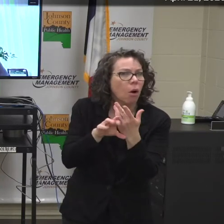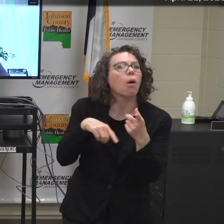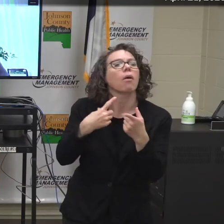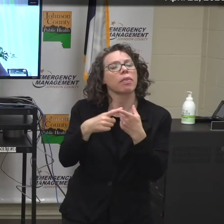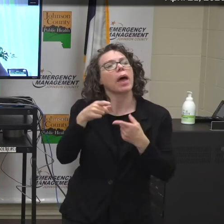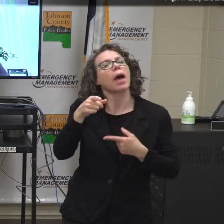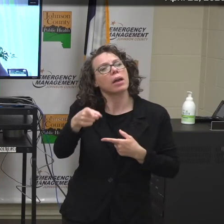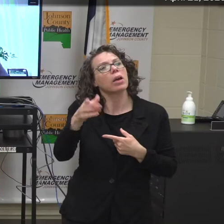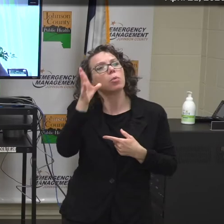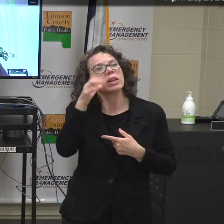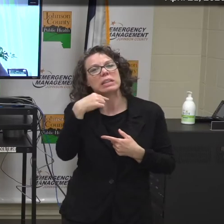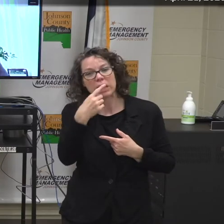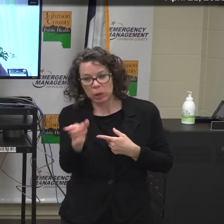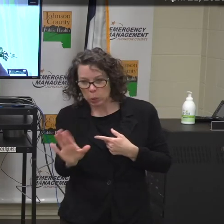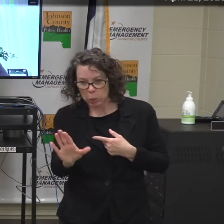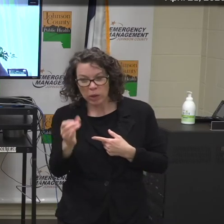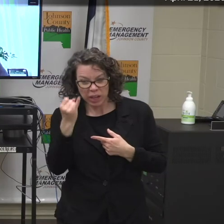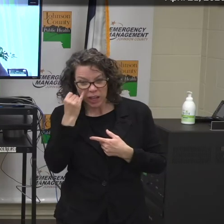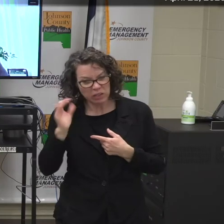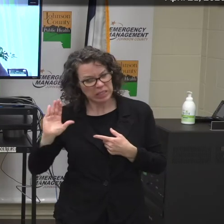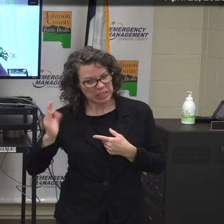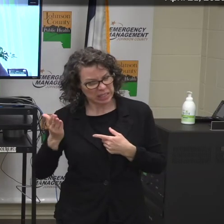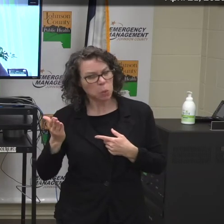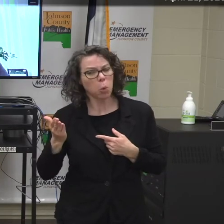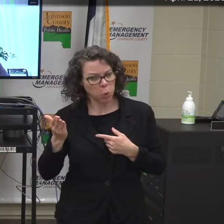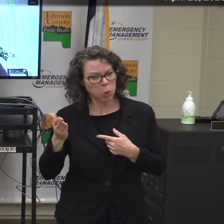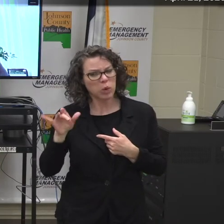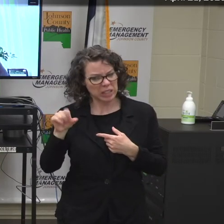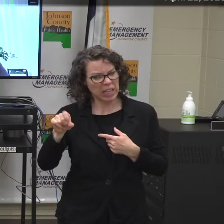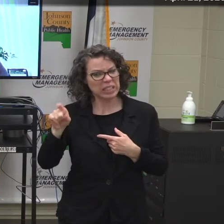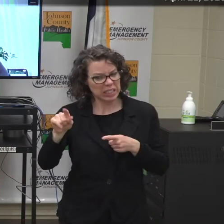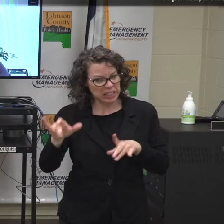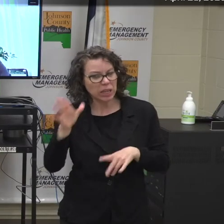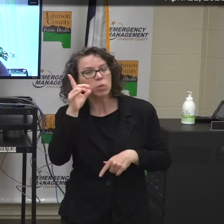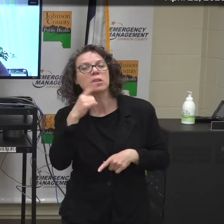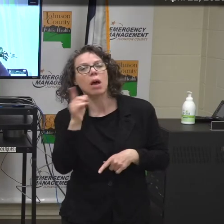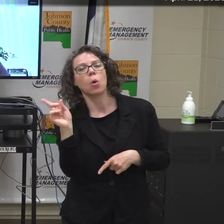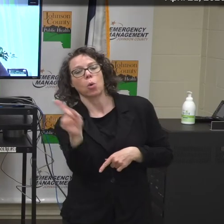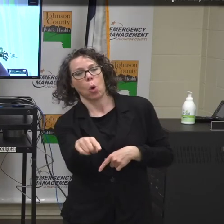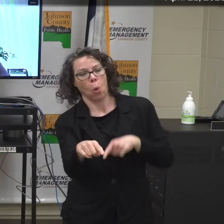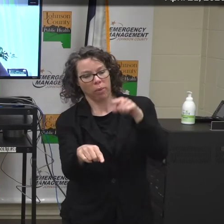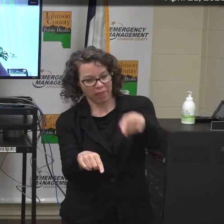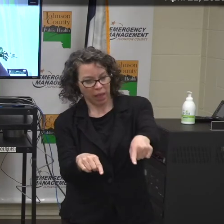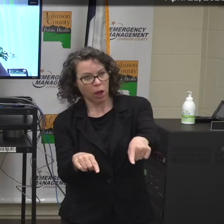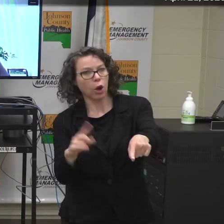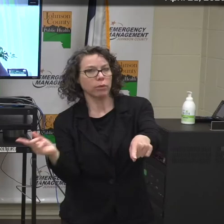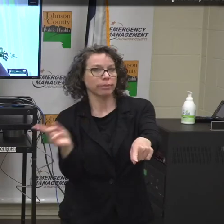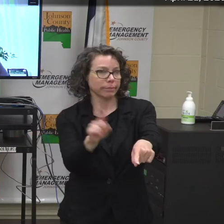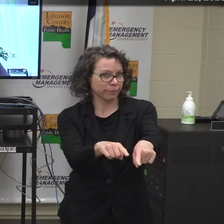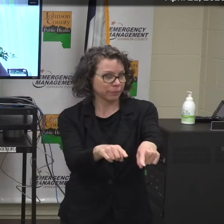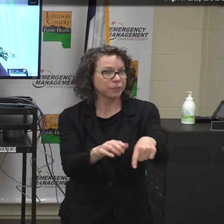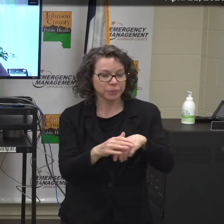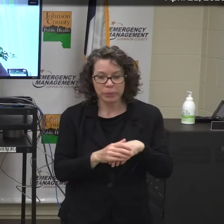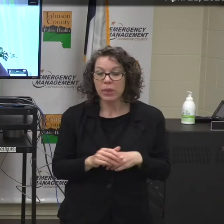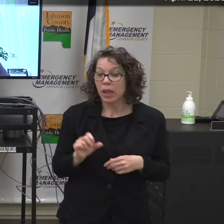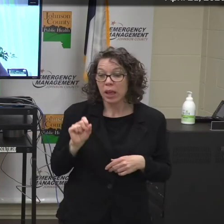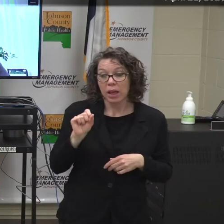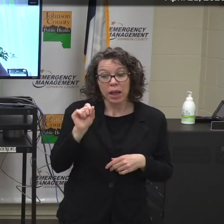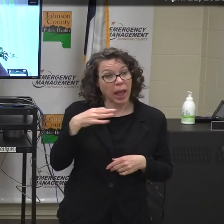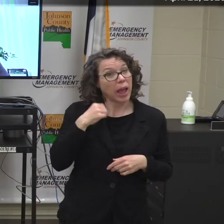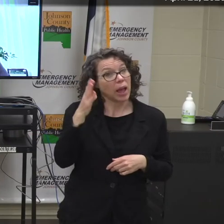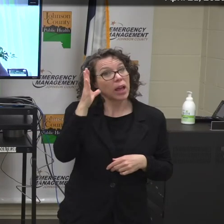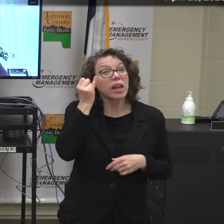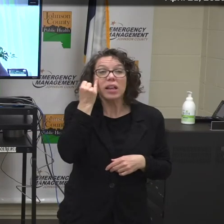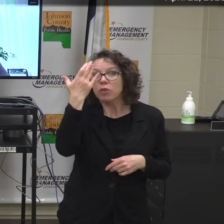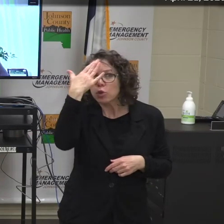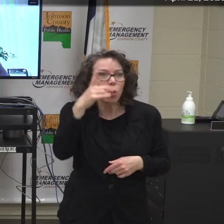And if a person does not have a provider, then we would encourage you to call our Mercy on Call nurse triage system. And they would link